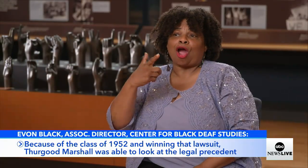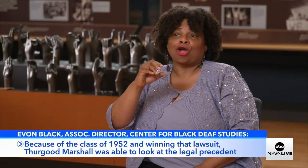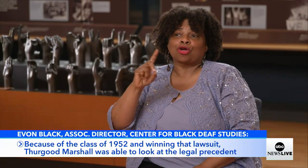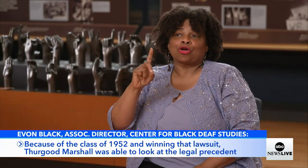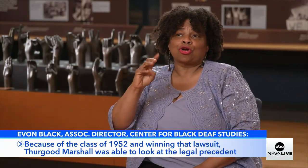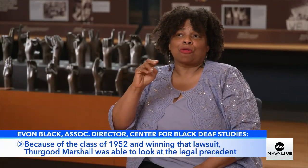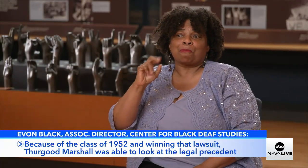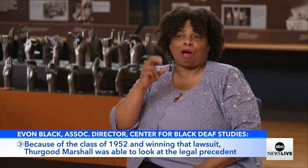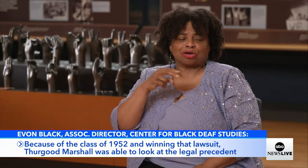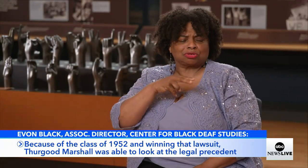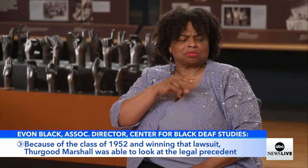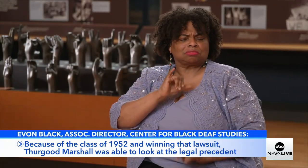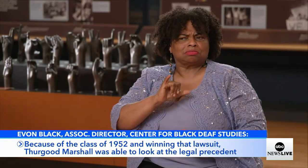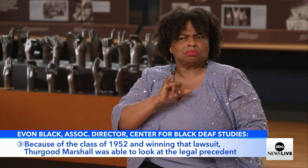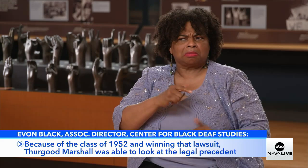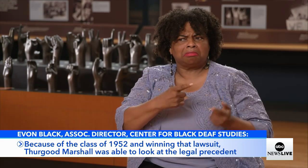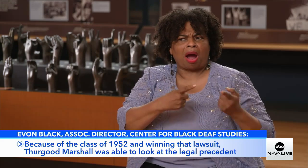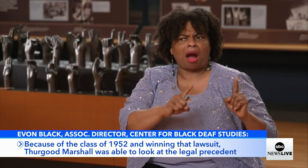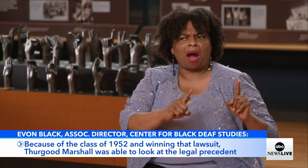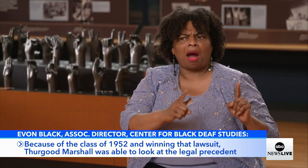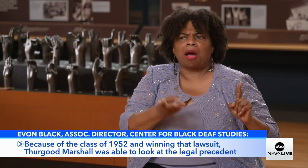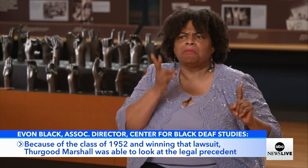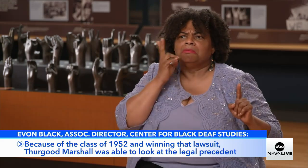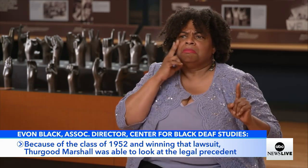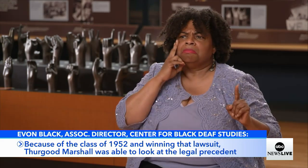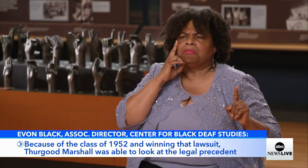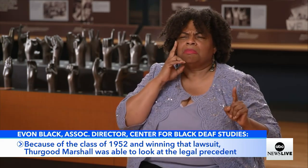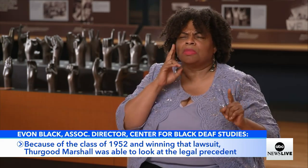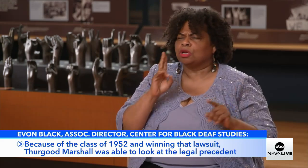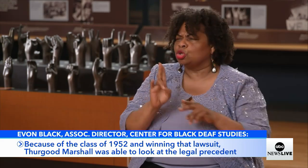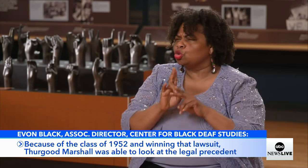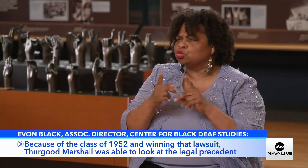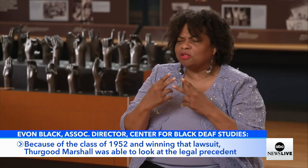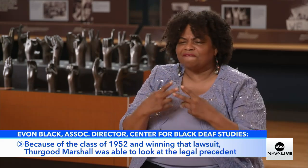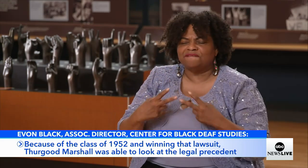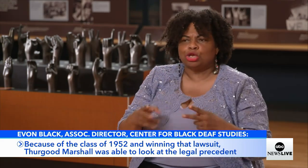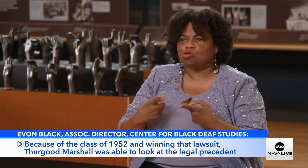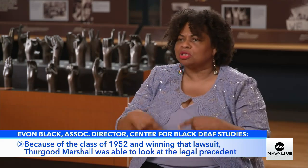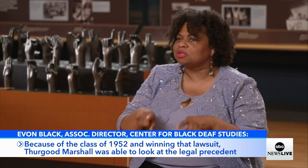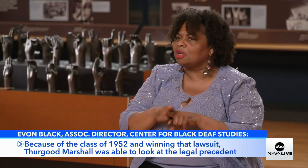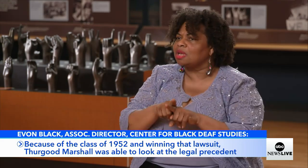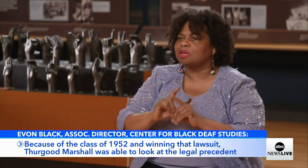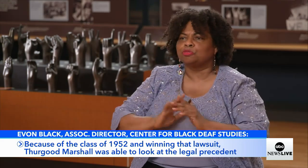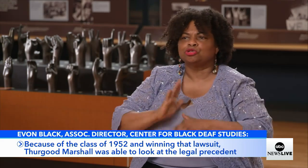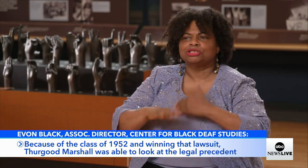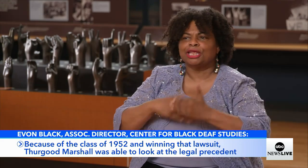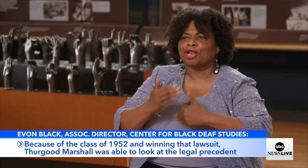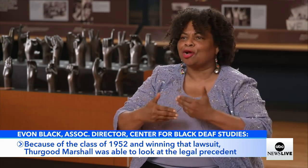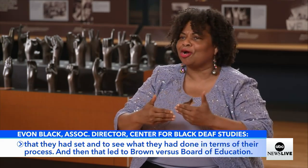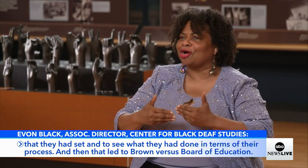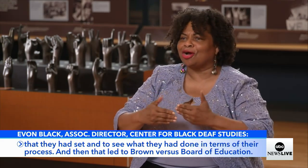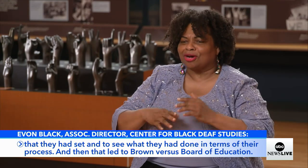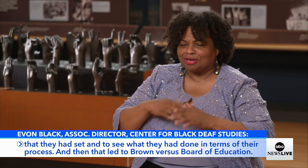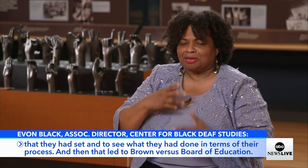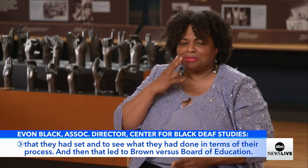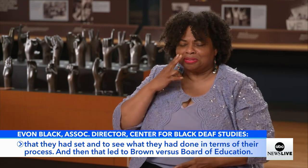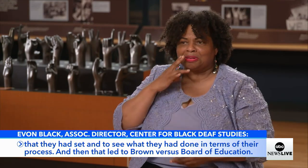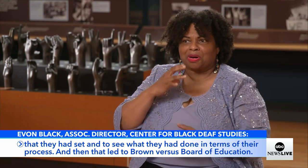of 1952 and winning that lawsuit, Thurgood Marshall was able to look at the legal precedent that they had set and to